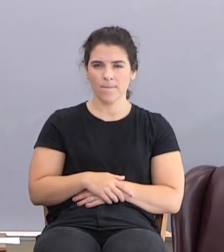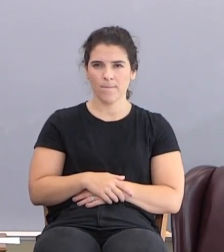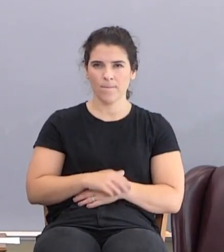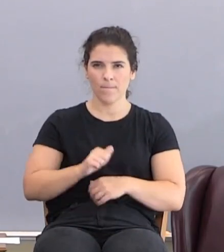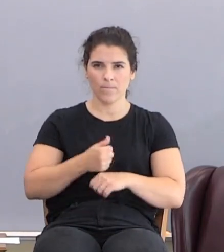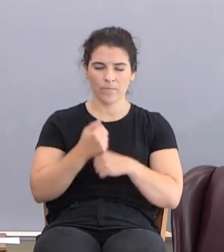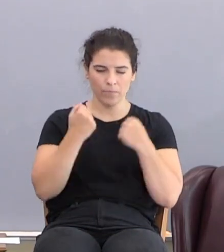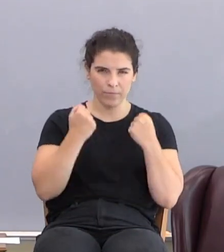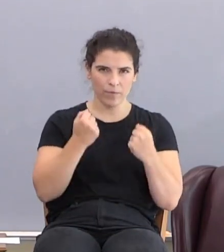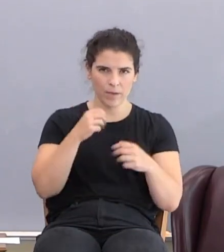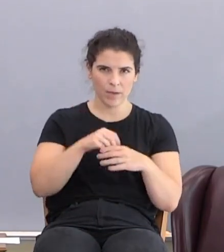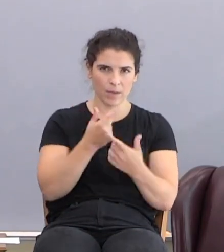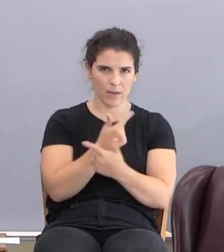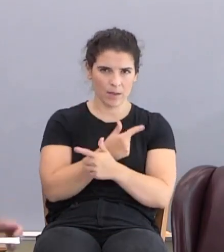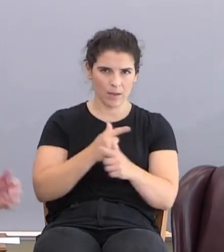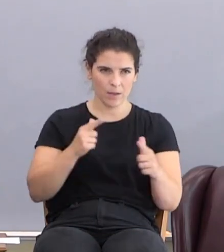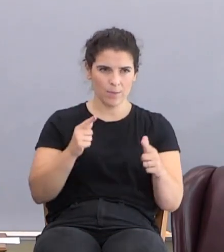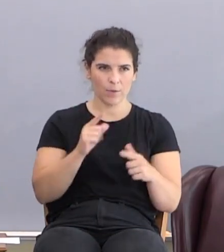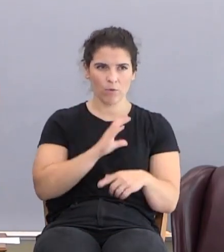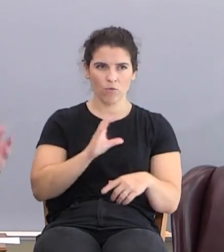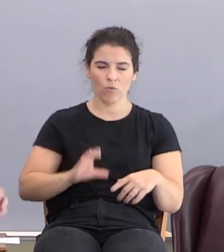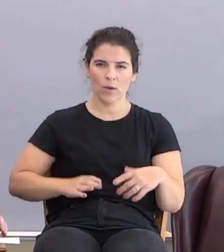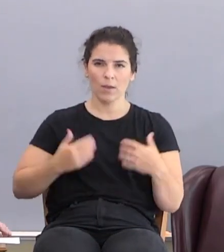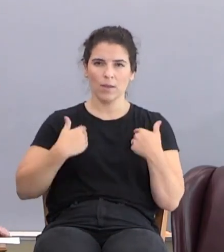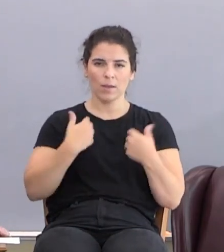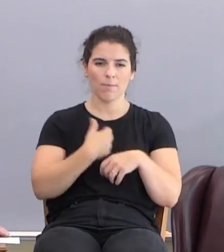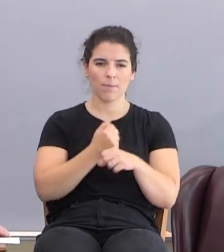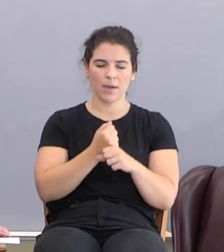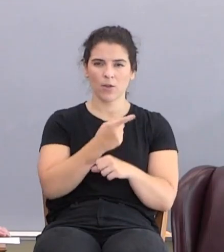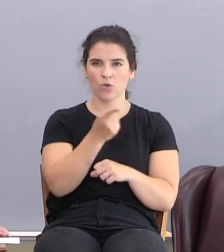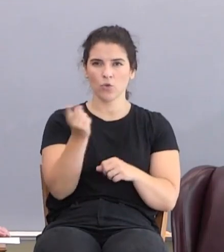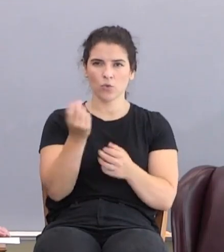Stand fast, therefore, in the liberty where Christ hath made us free.